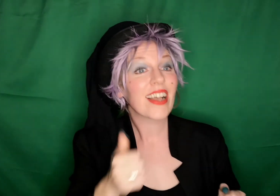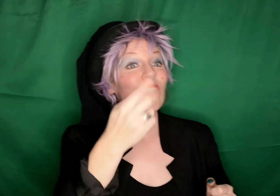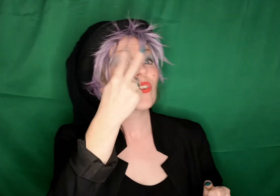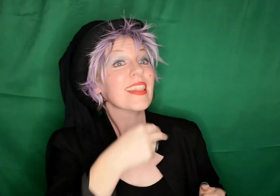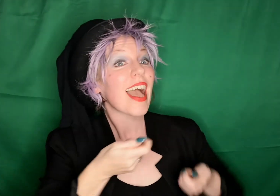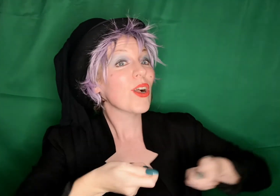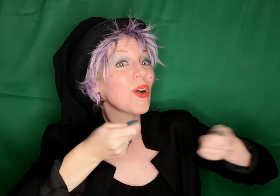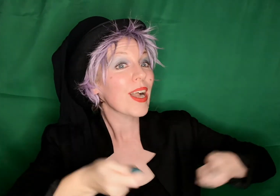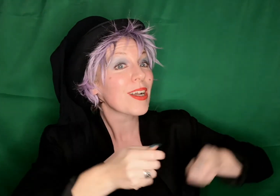time for you to go to bed.